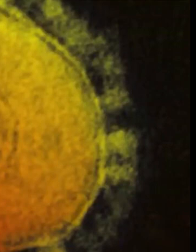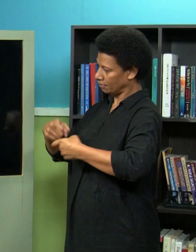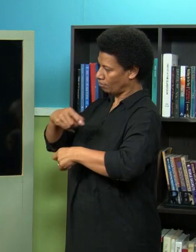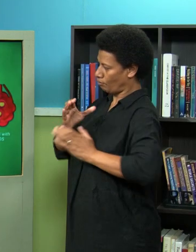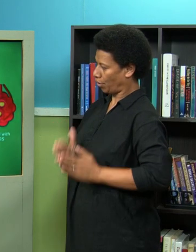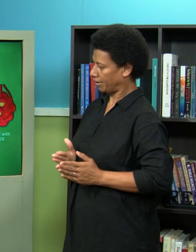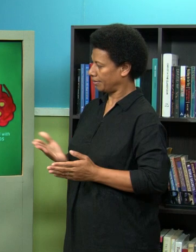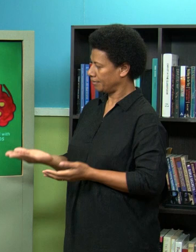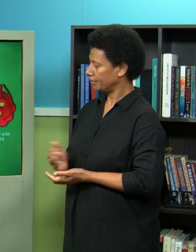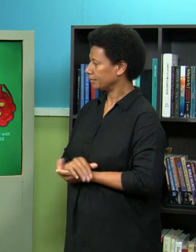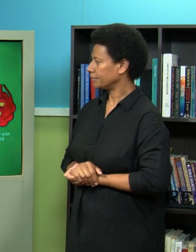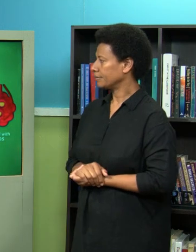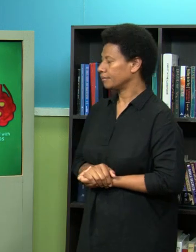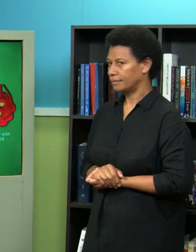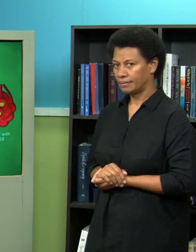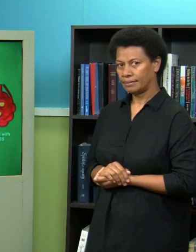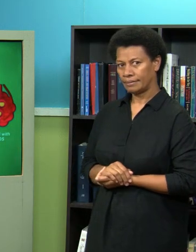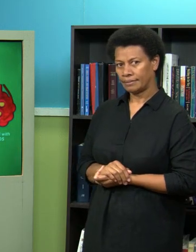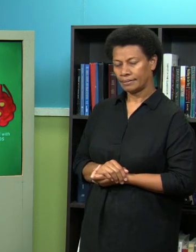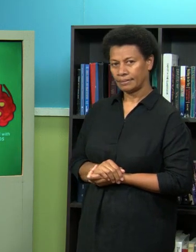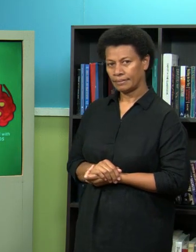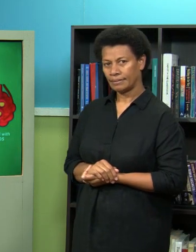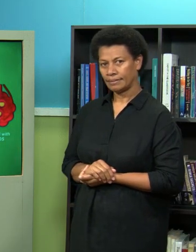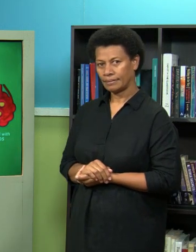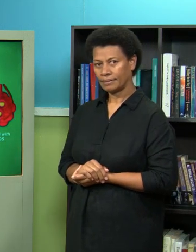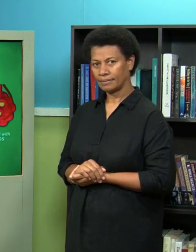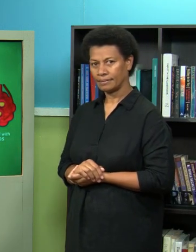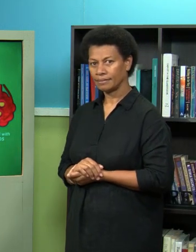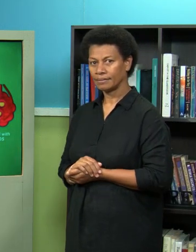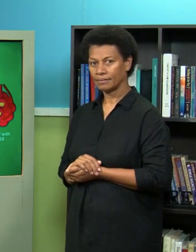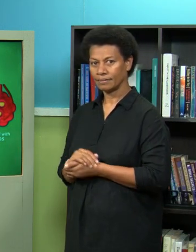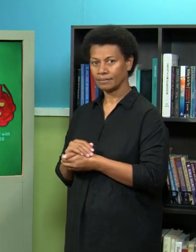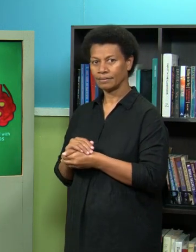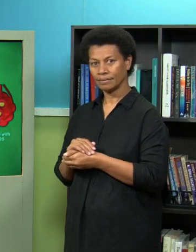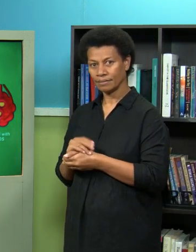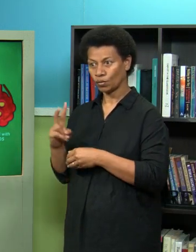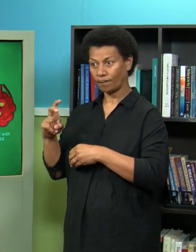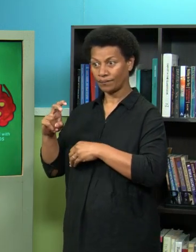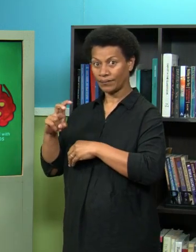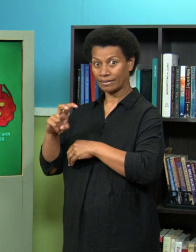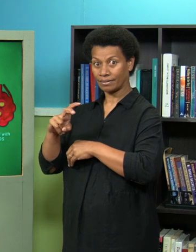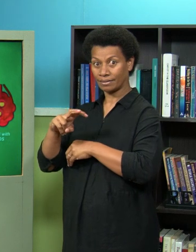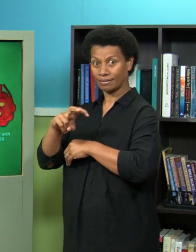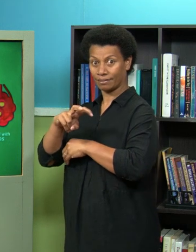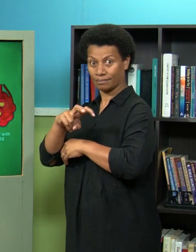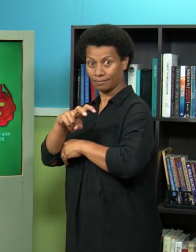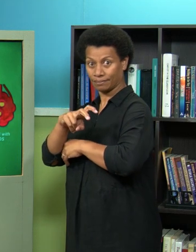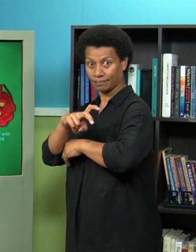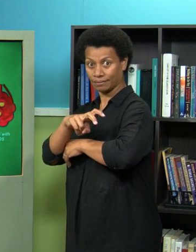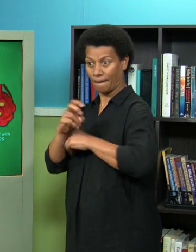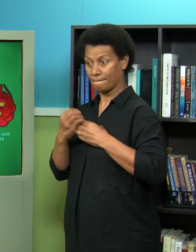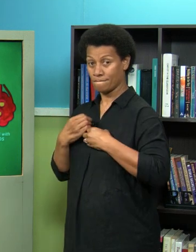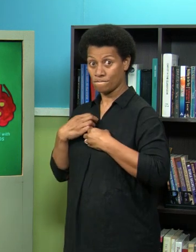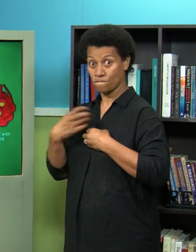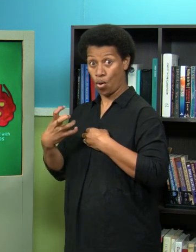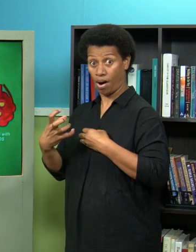okay so as the virus begins to replicate make more of itself it starts